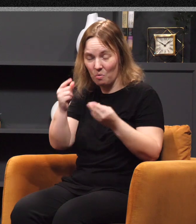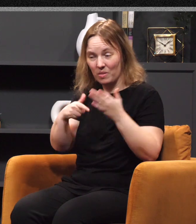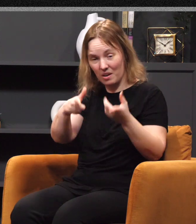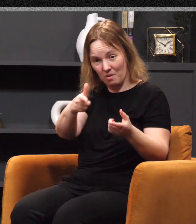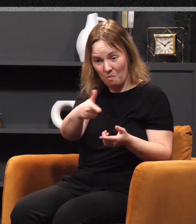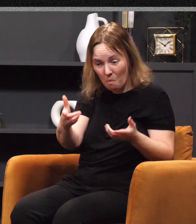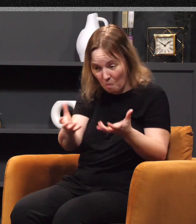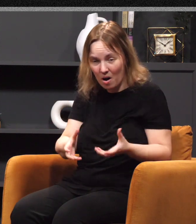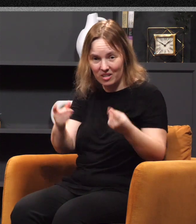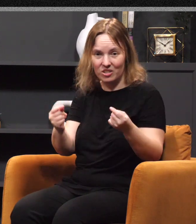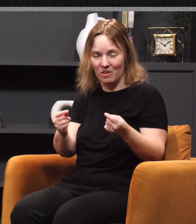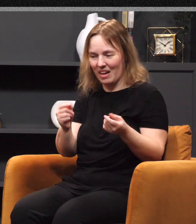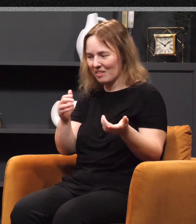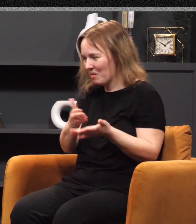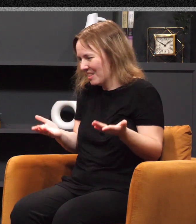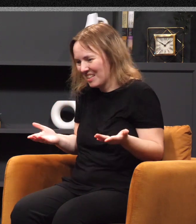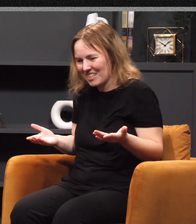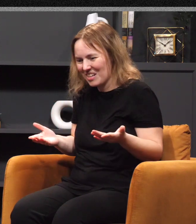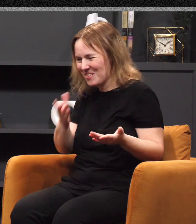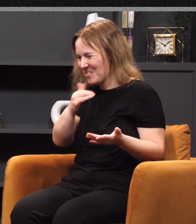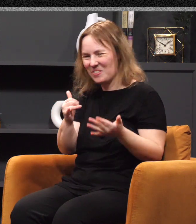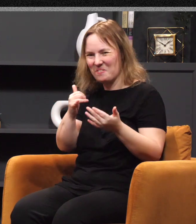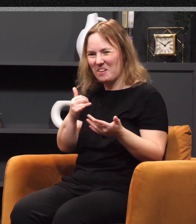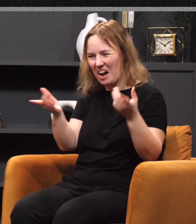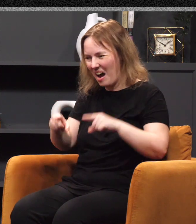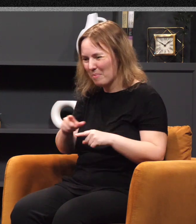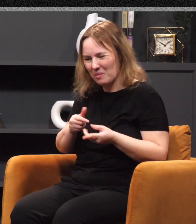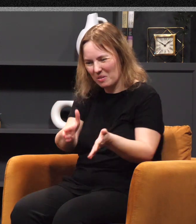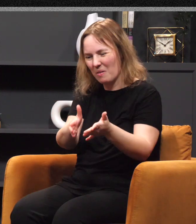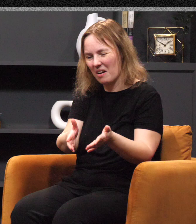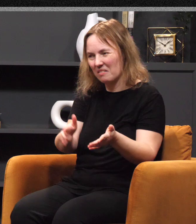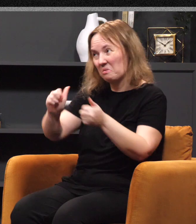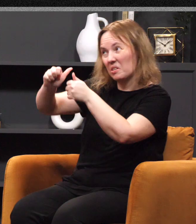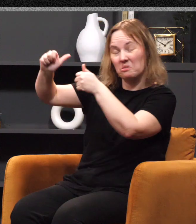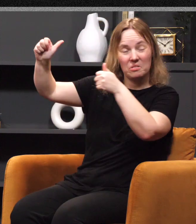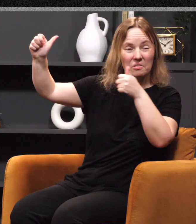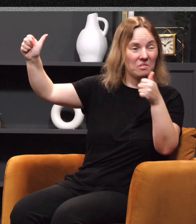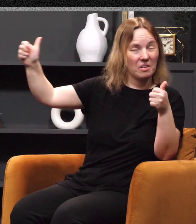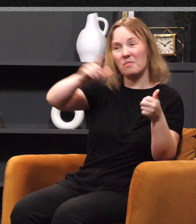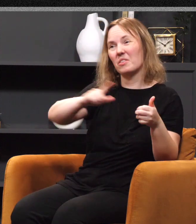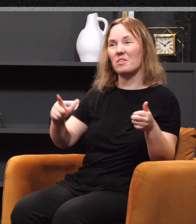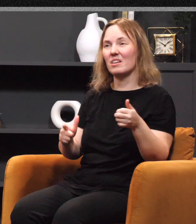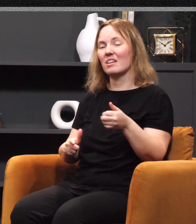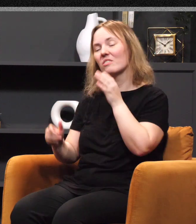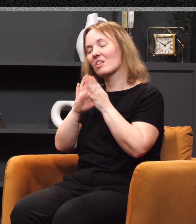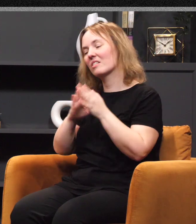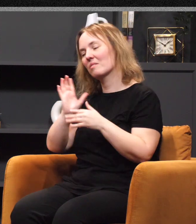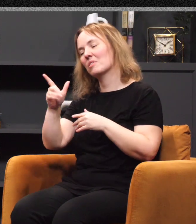to do, and then when things don't work out the way they want, for some reason, they kind of drift away from the Lord, and then you talk to them later on and say,